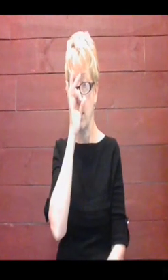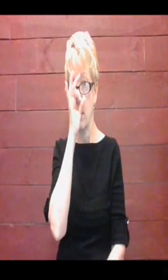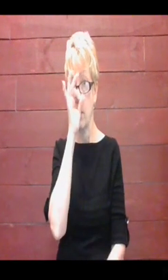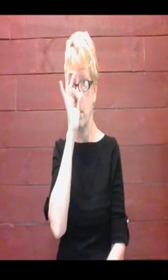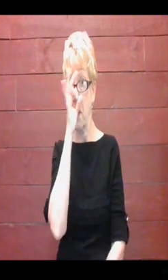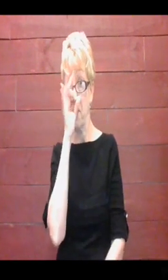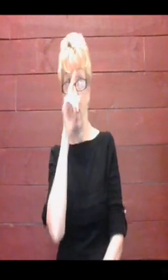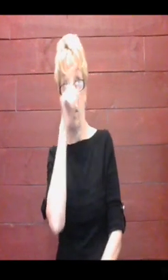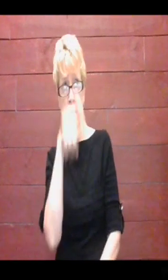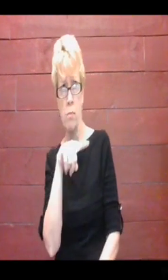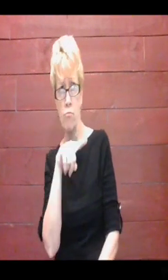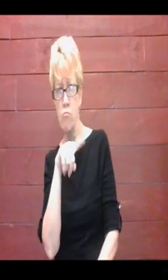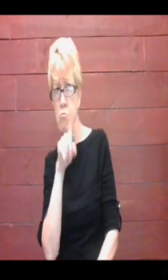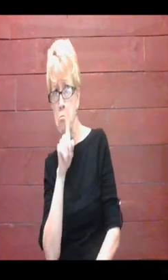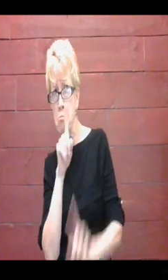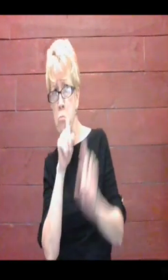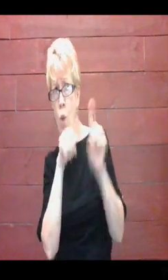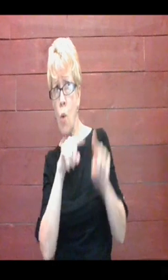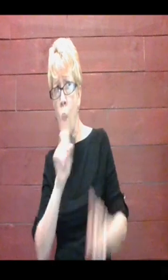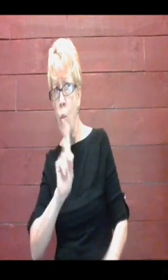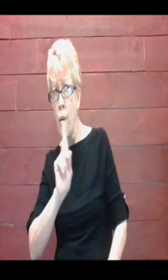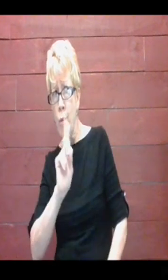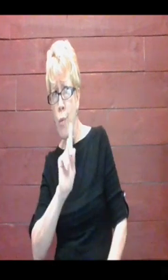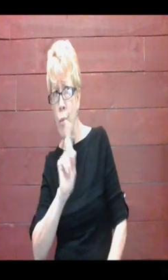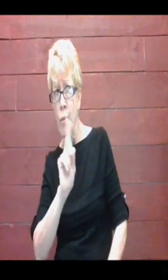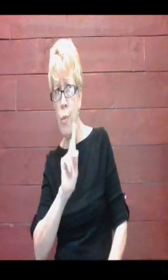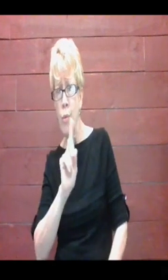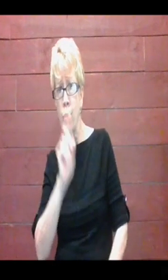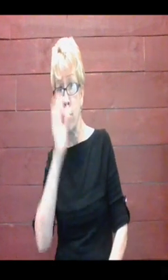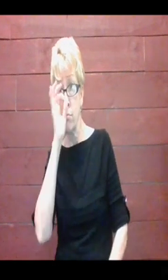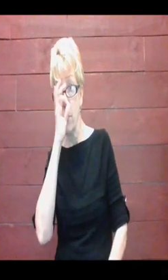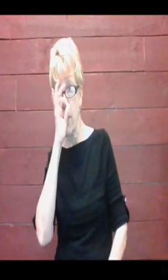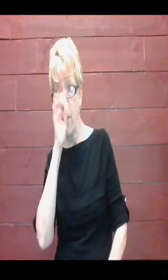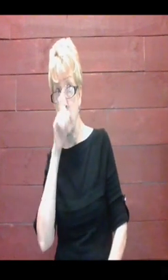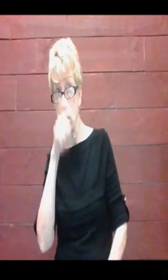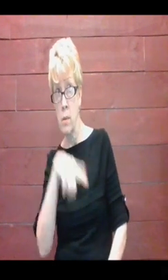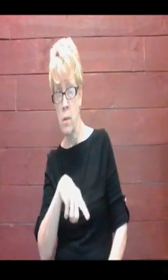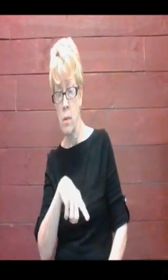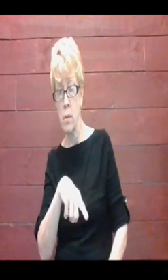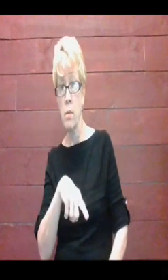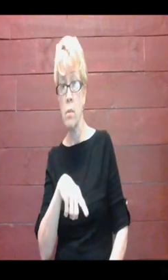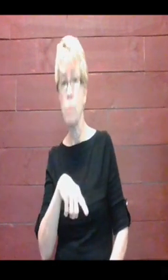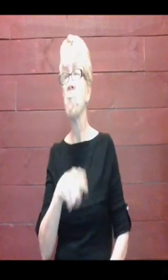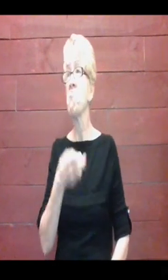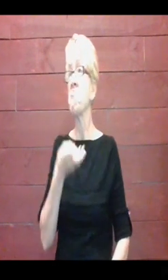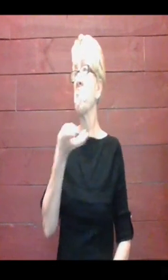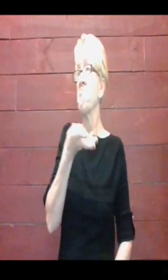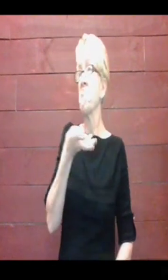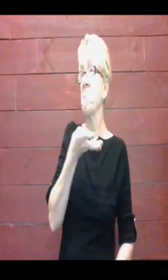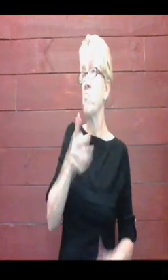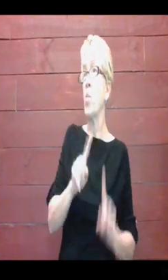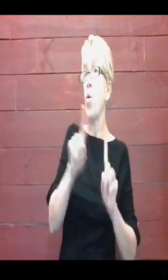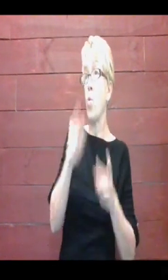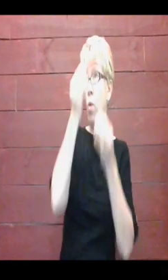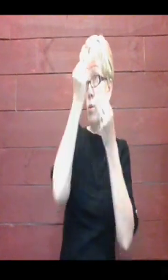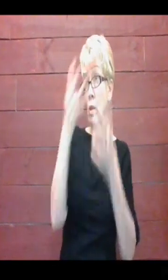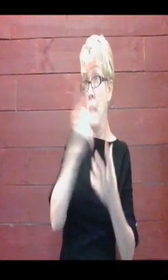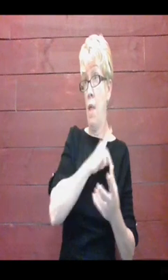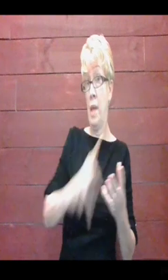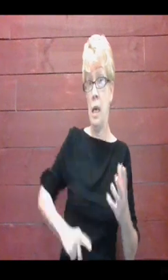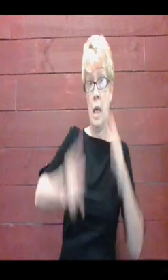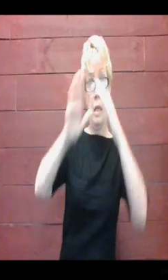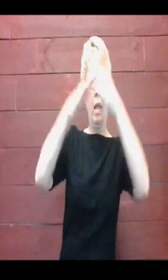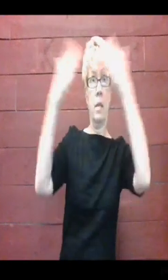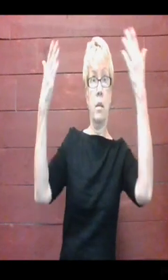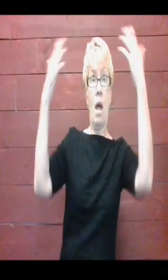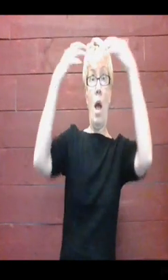"'Where are you going?' asked Foxy Loxy. "'Oh, we're going to tell the king the sky is